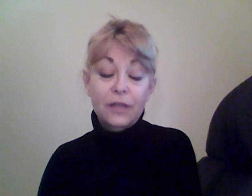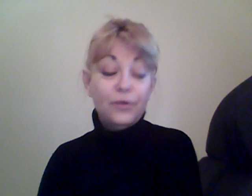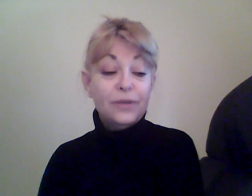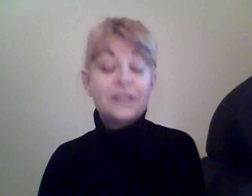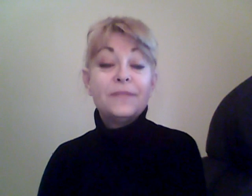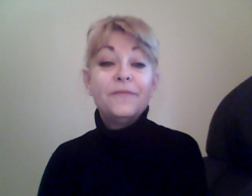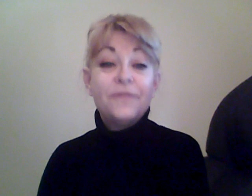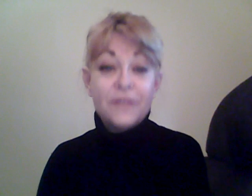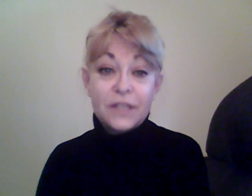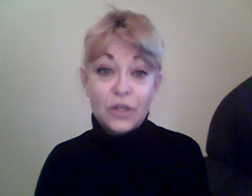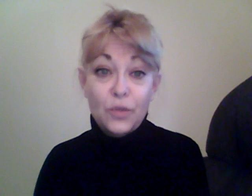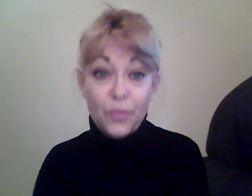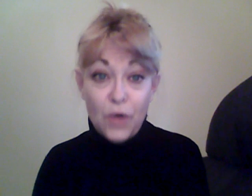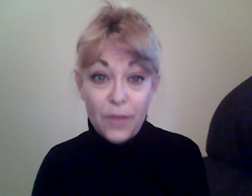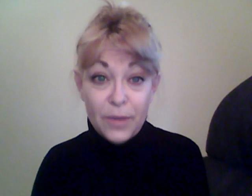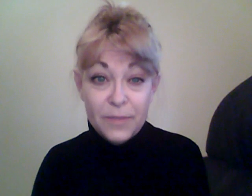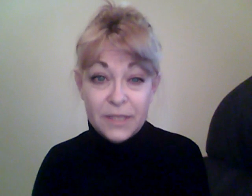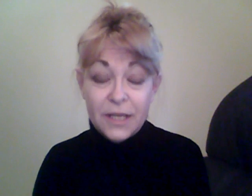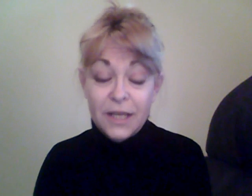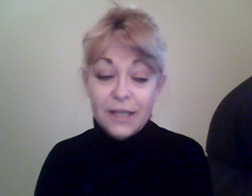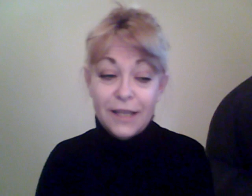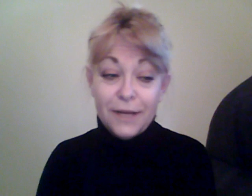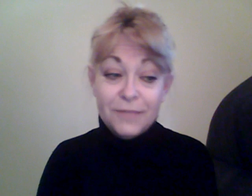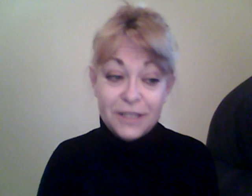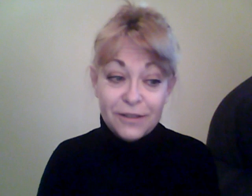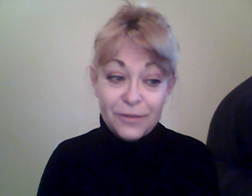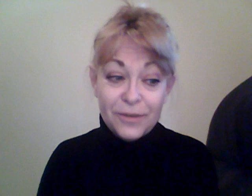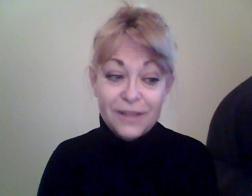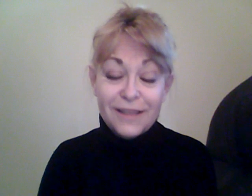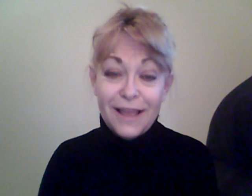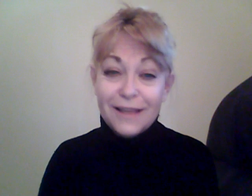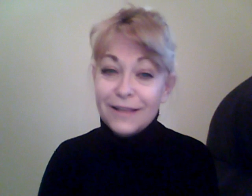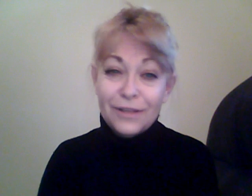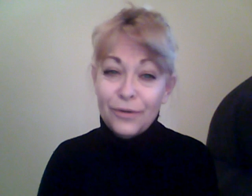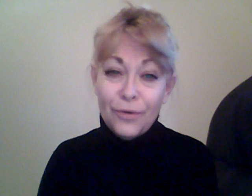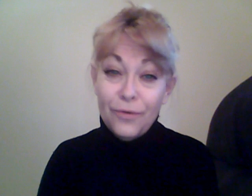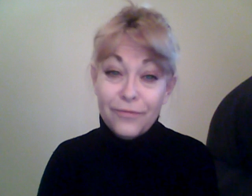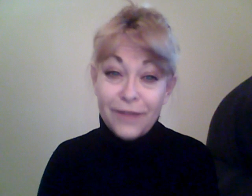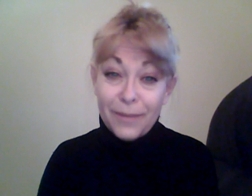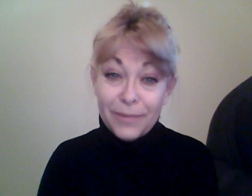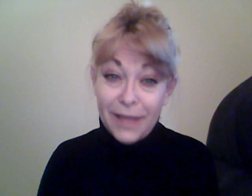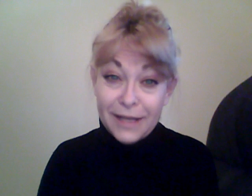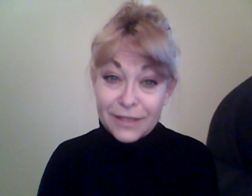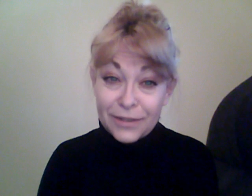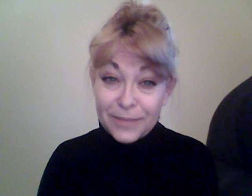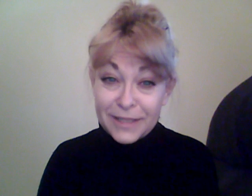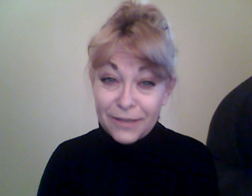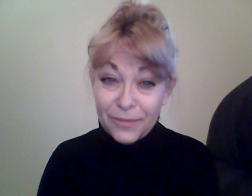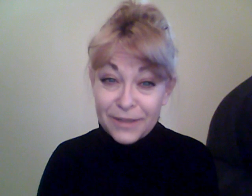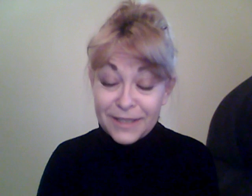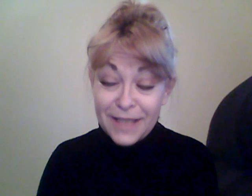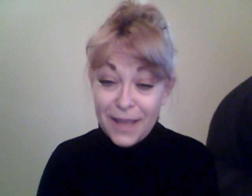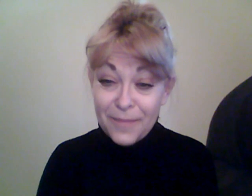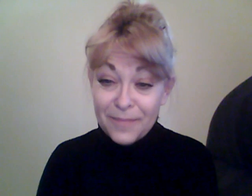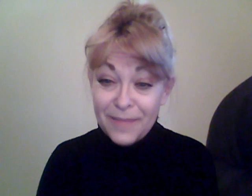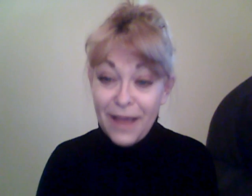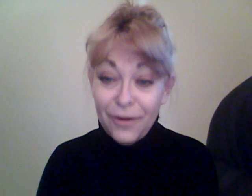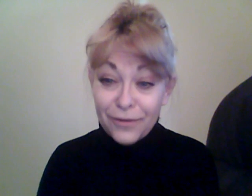there is some physical problems that I'm dealing with that, you know, a whole friggin' planet's going to be dealing with the same health